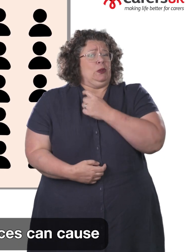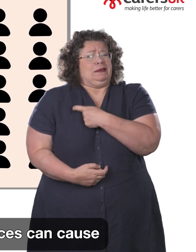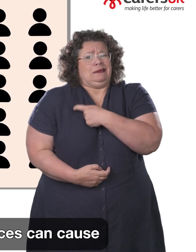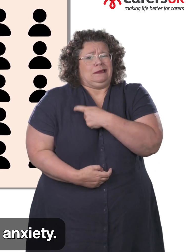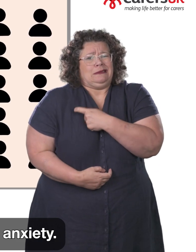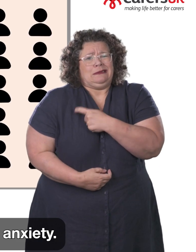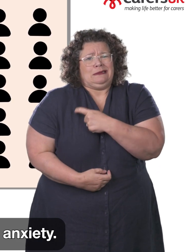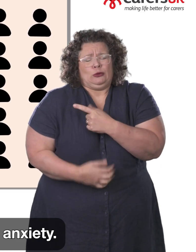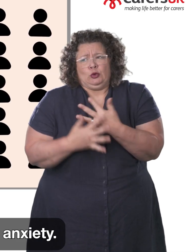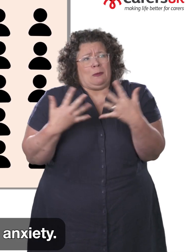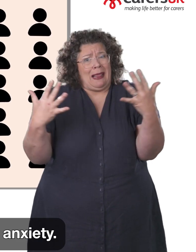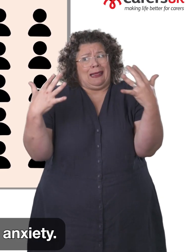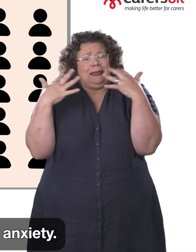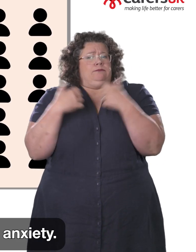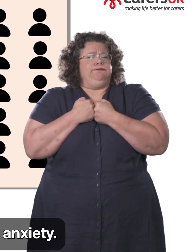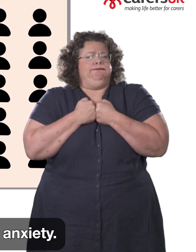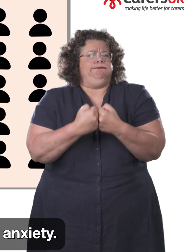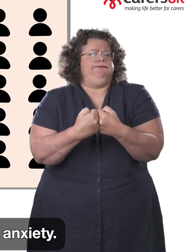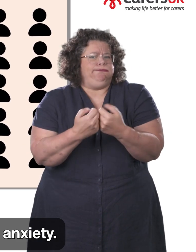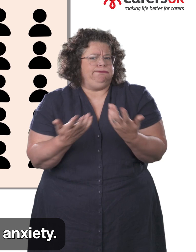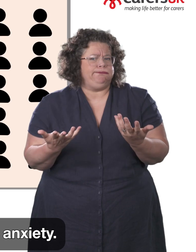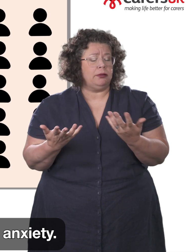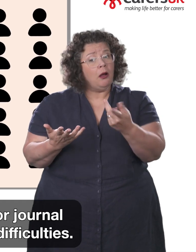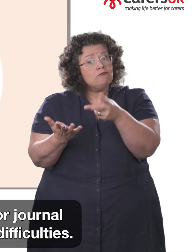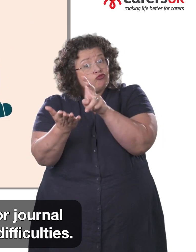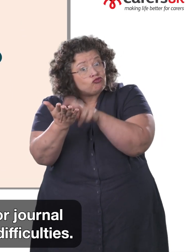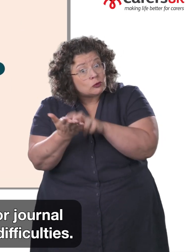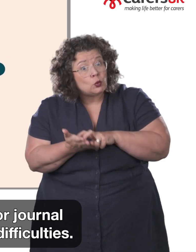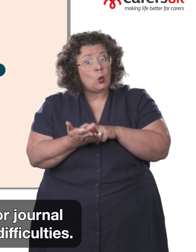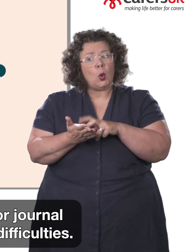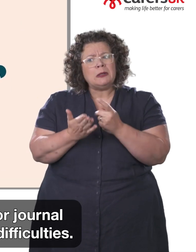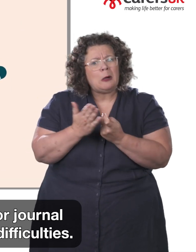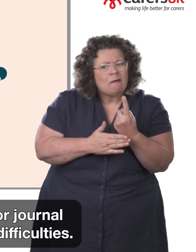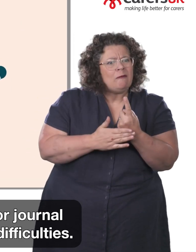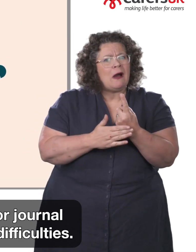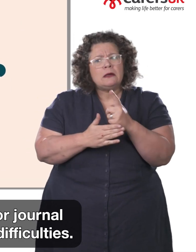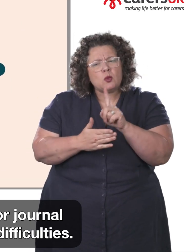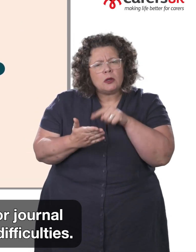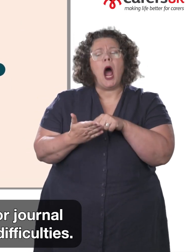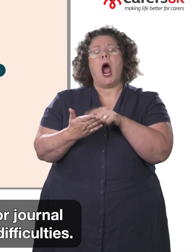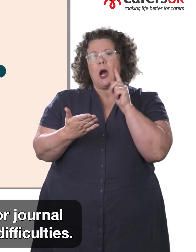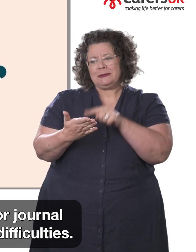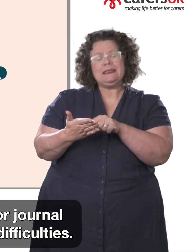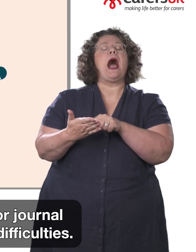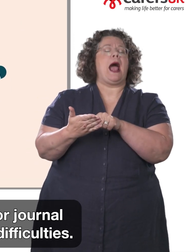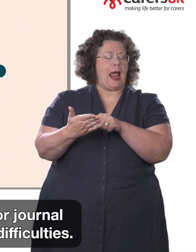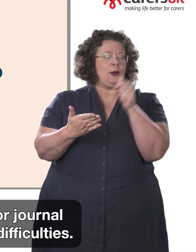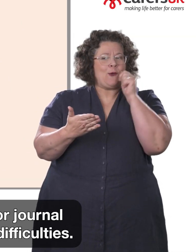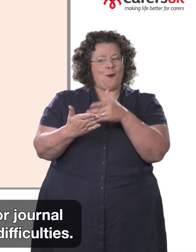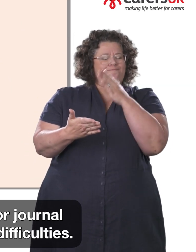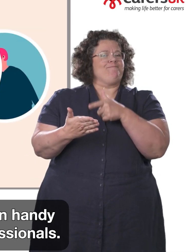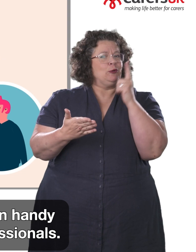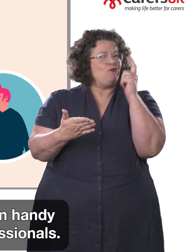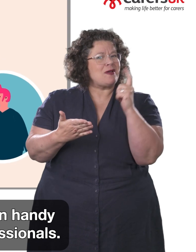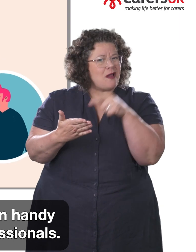spaces can cause some people intense anxiety. Try keeping a record or journal of what events lead to difficulties.